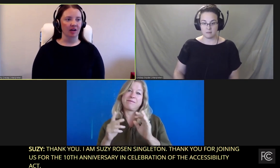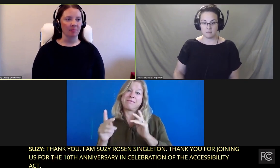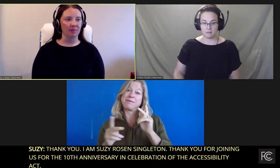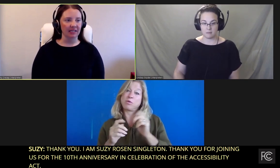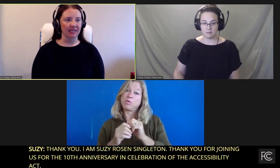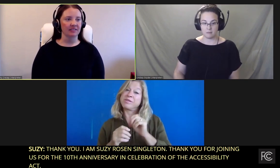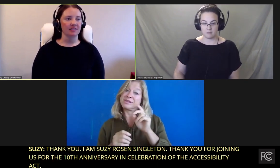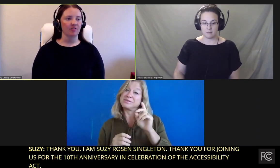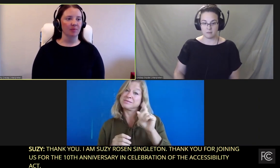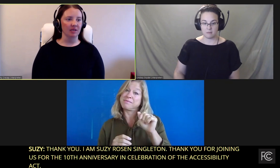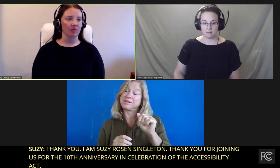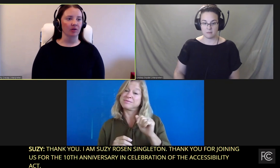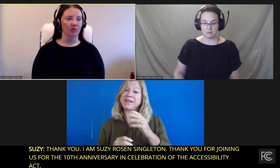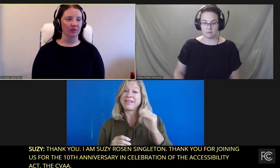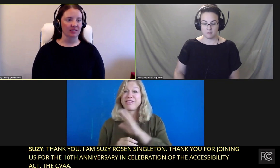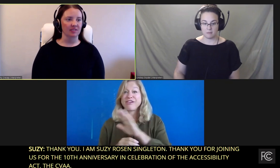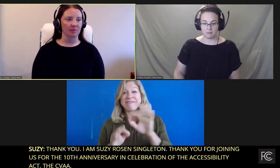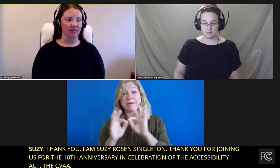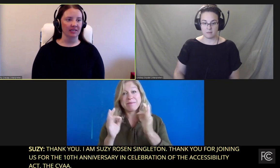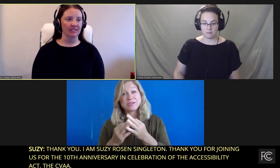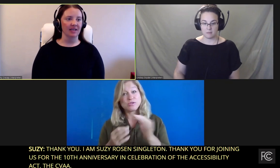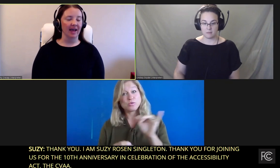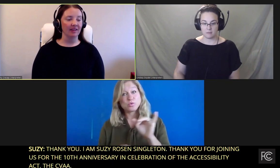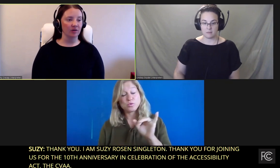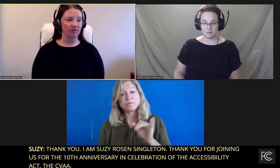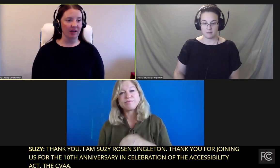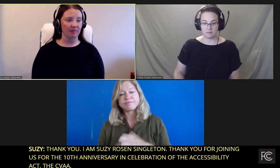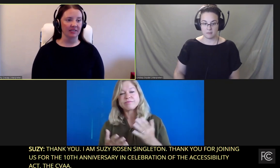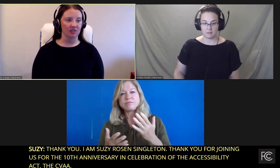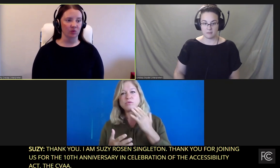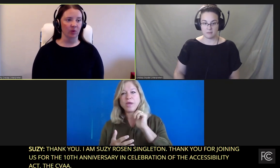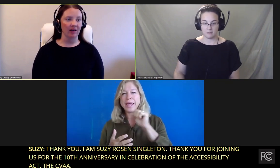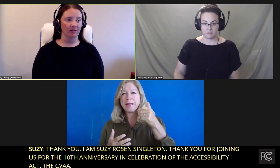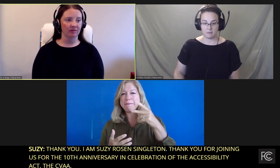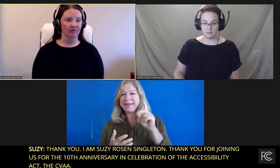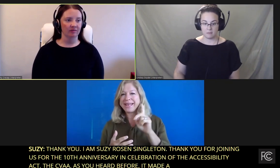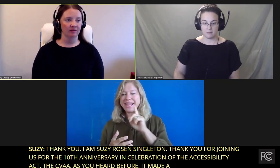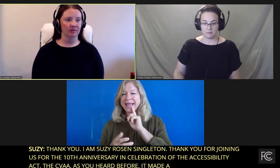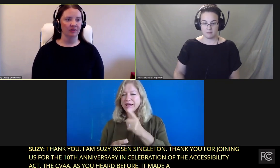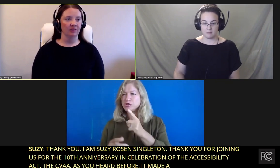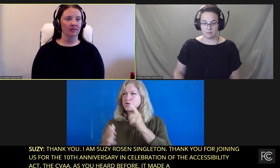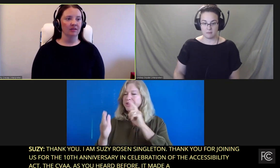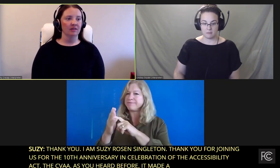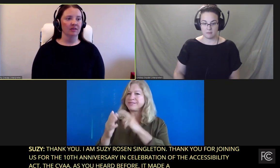impact on millions of people with disabilities and their families as well.